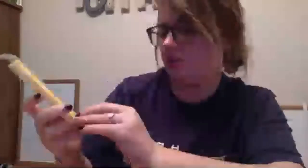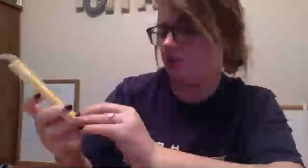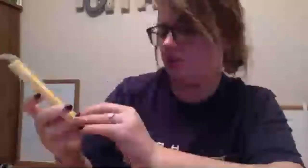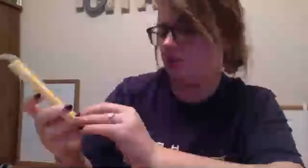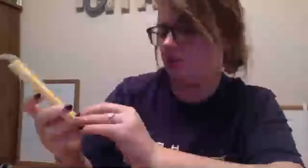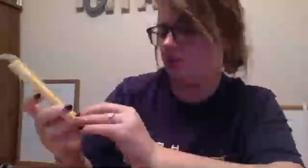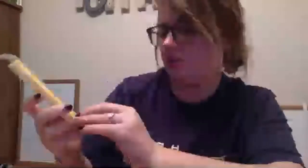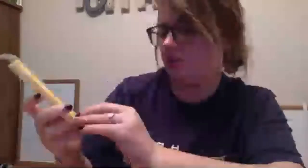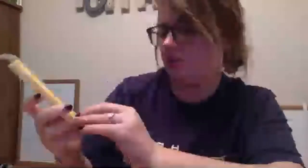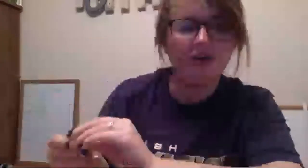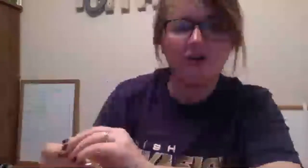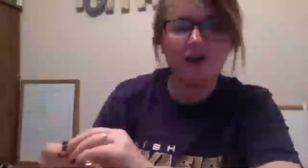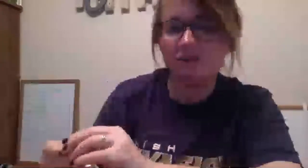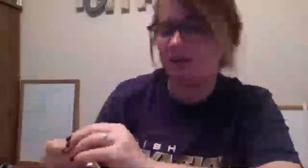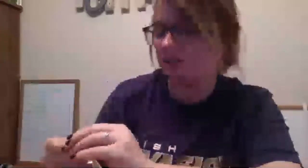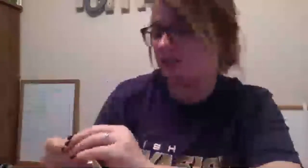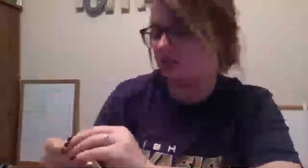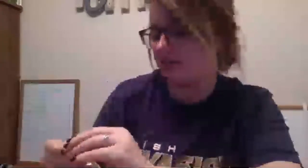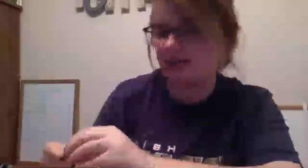hello let's see who hops on today